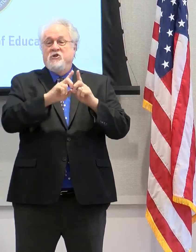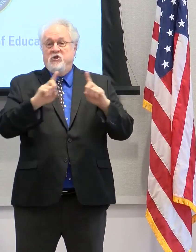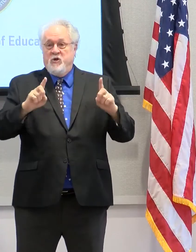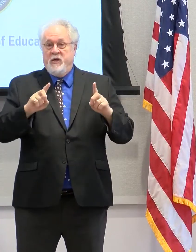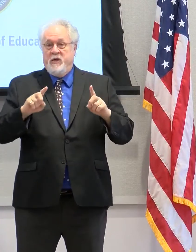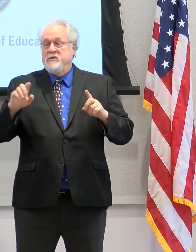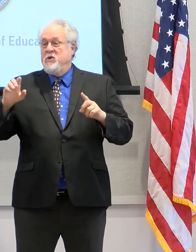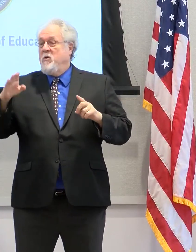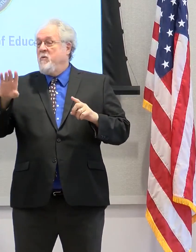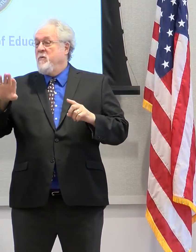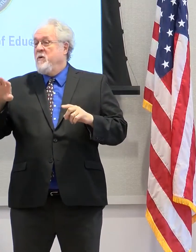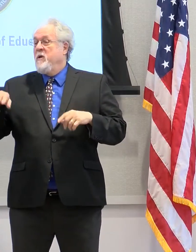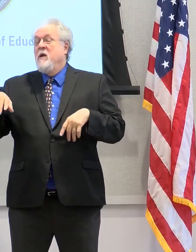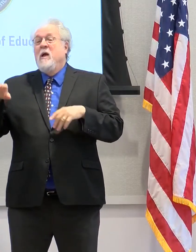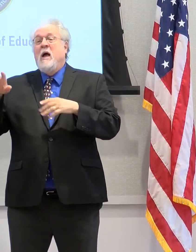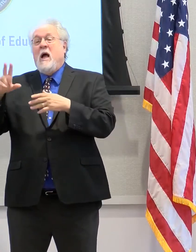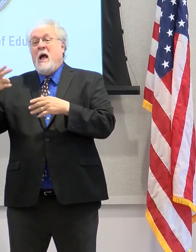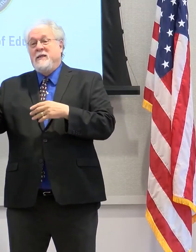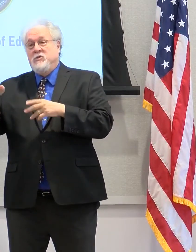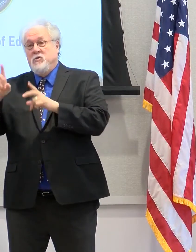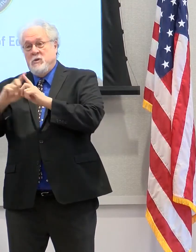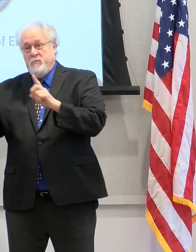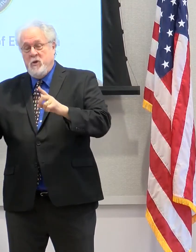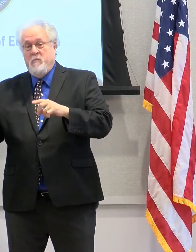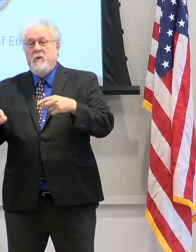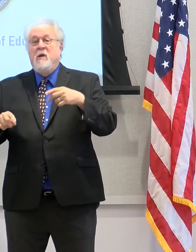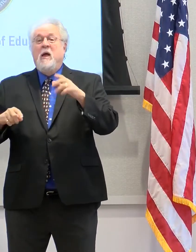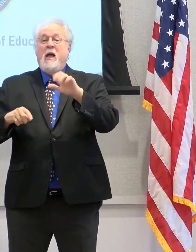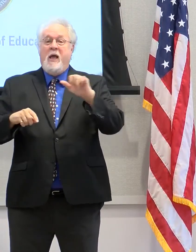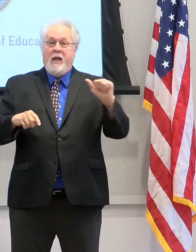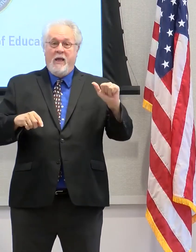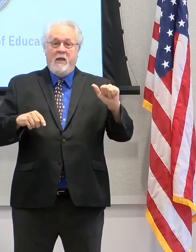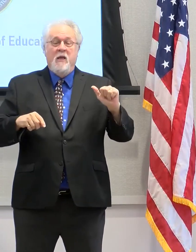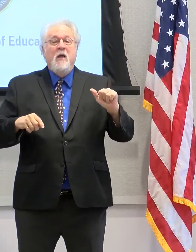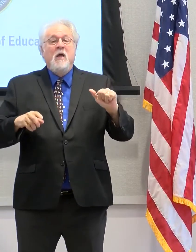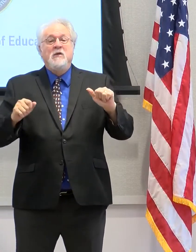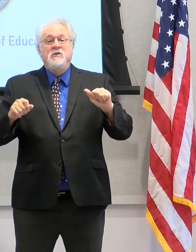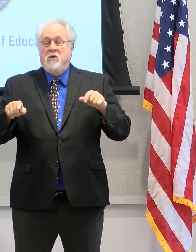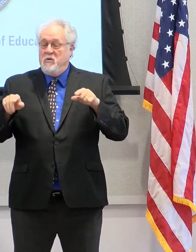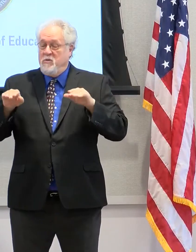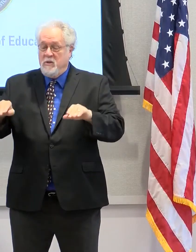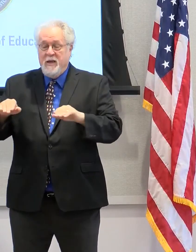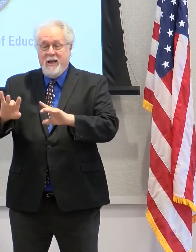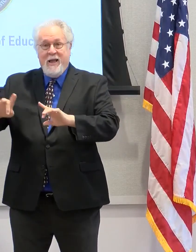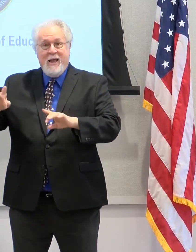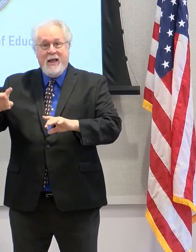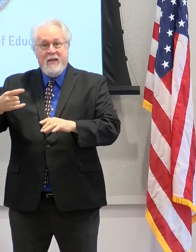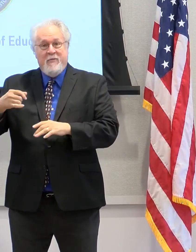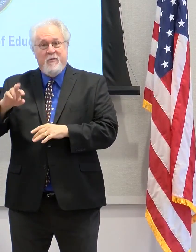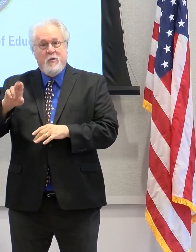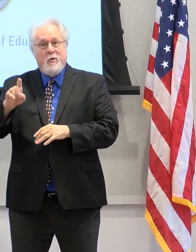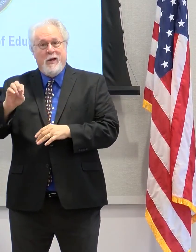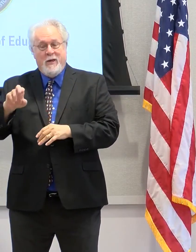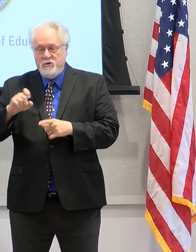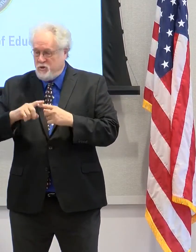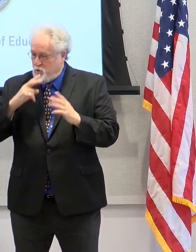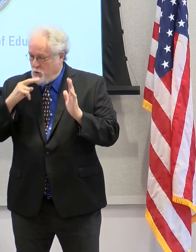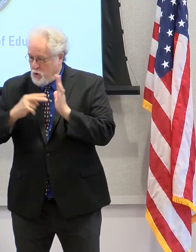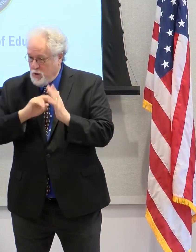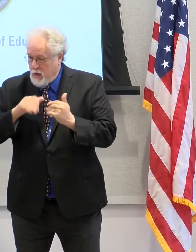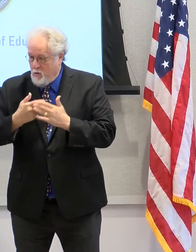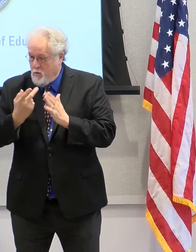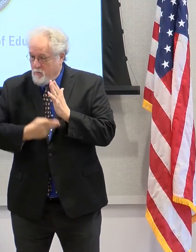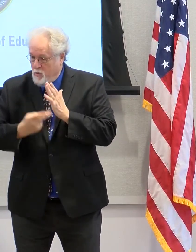And so the capillary problem was provide eight graders, when we're serving eight graders at BRCC, to look at all of our programs that are